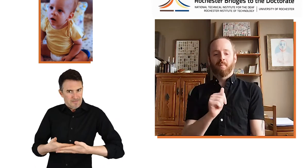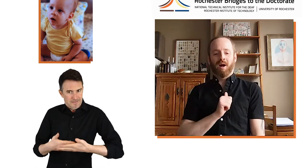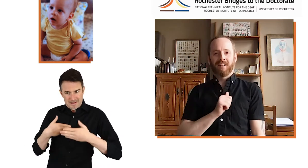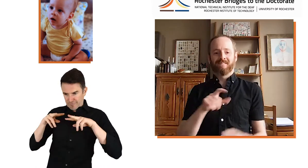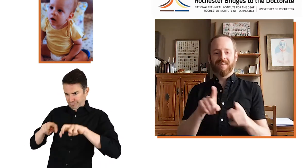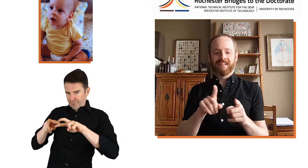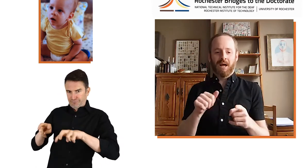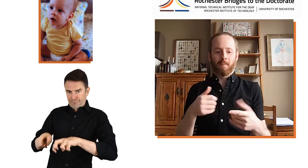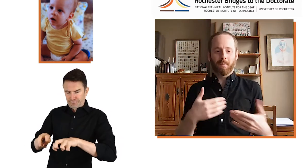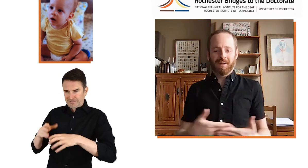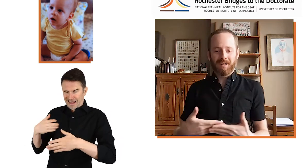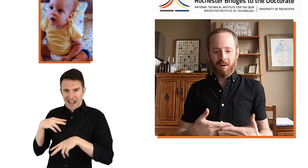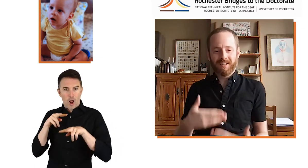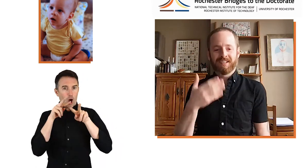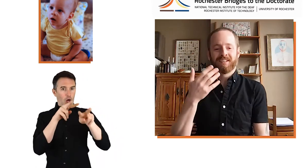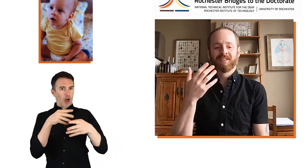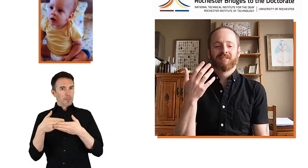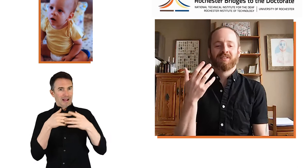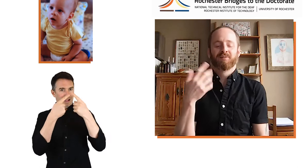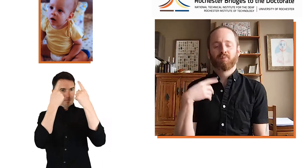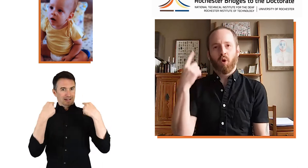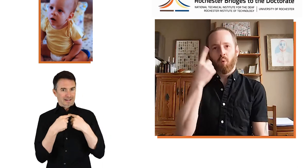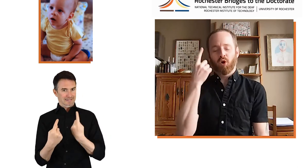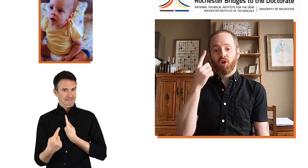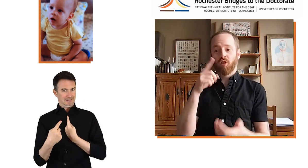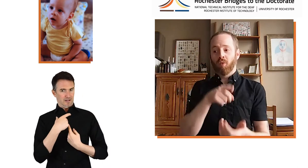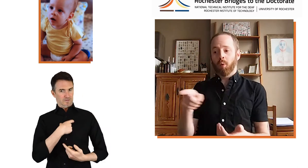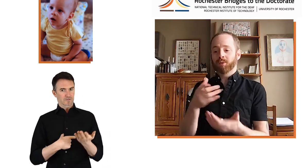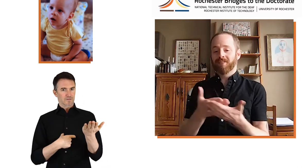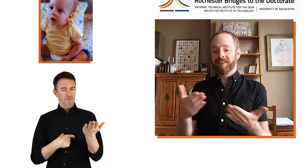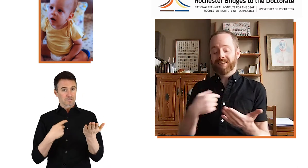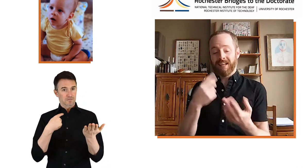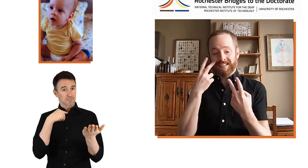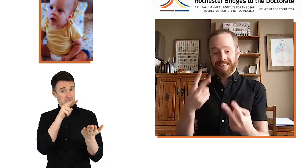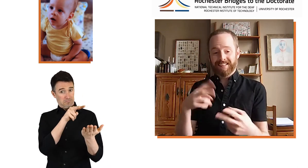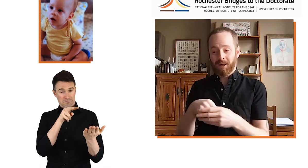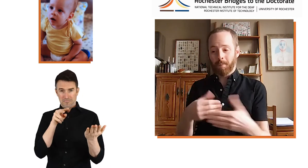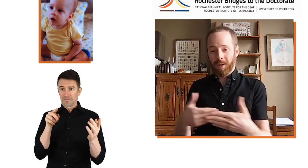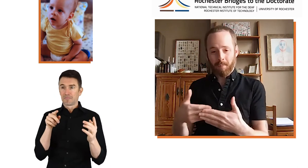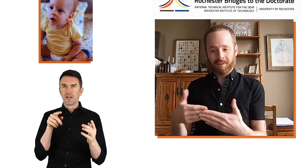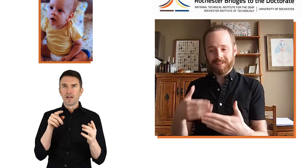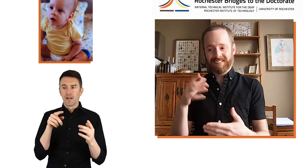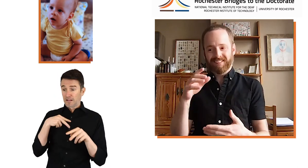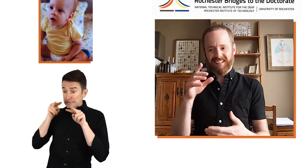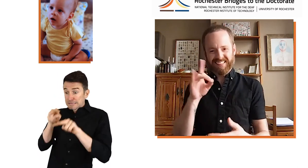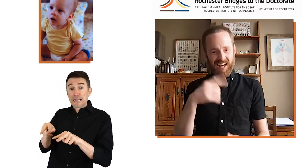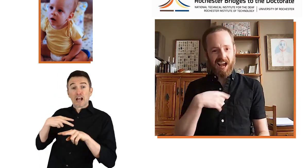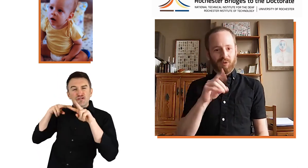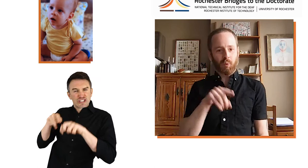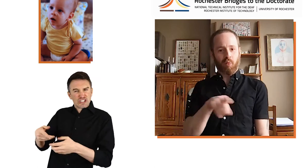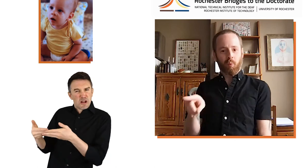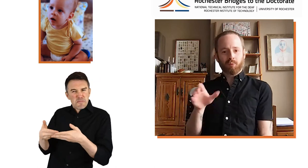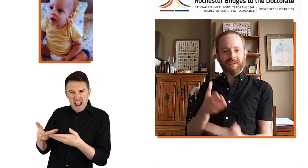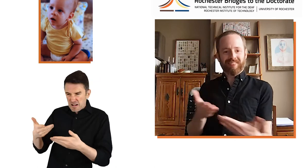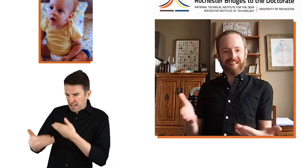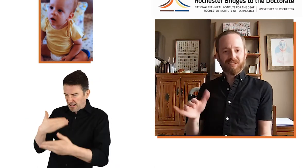and then I see myself as a baby. I'm wondering if those things that I recognize in